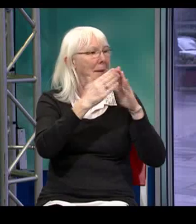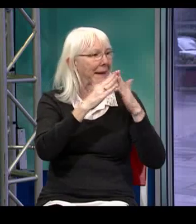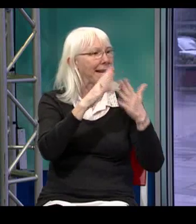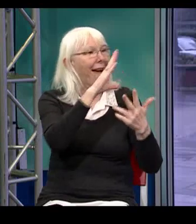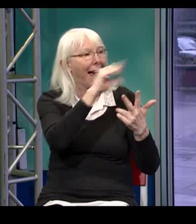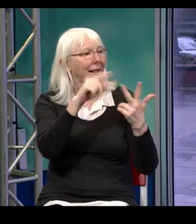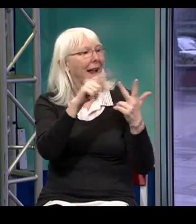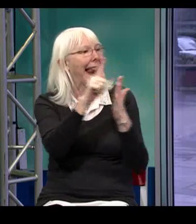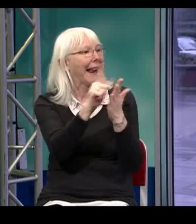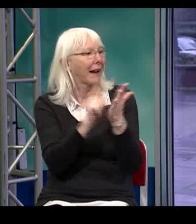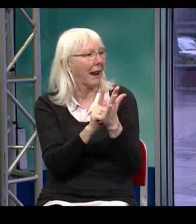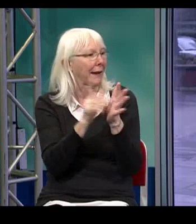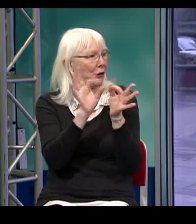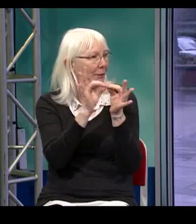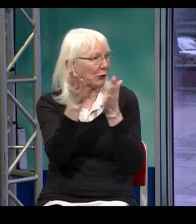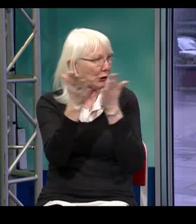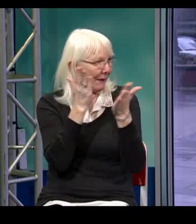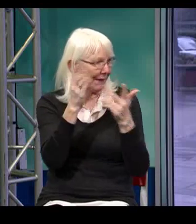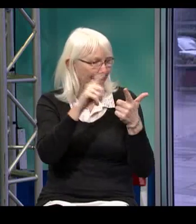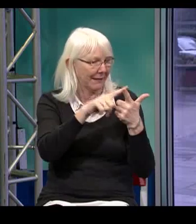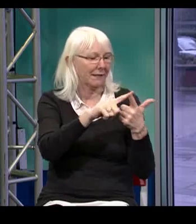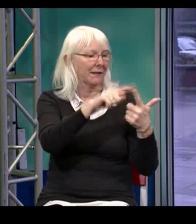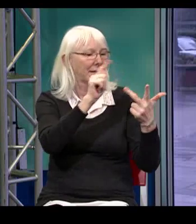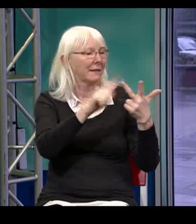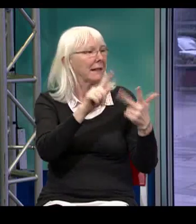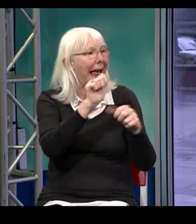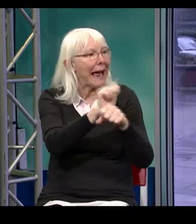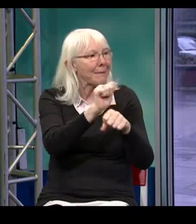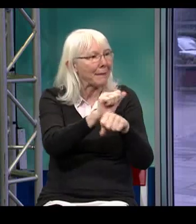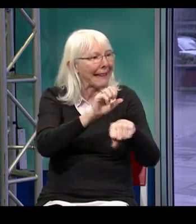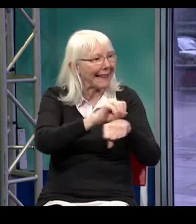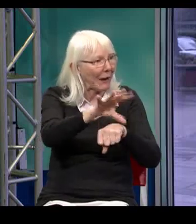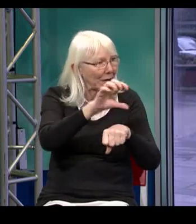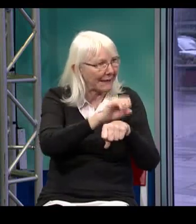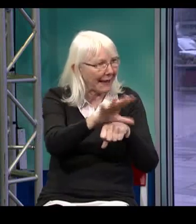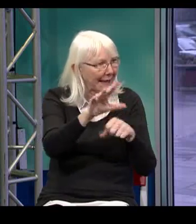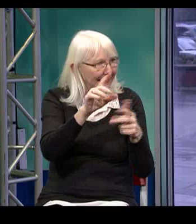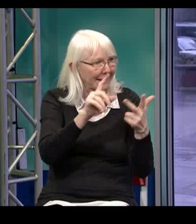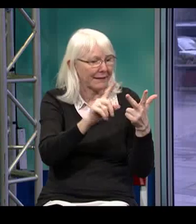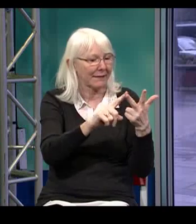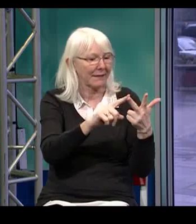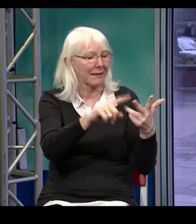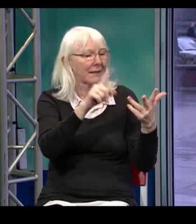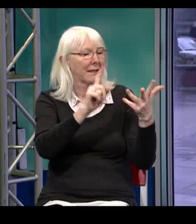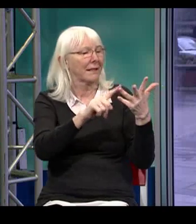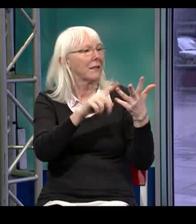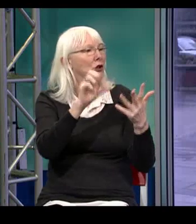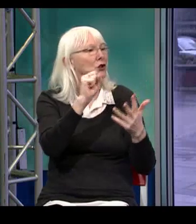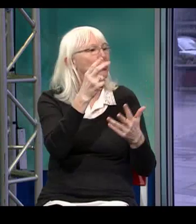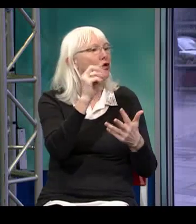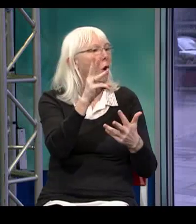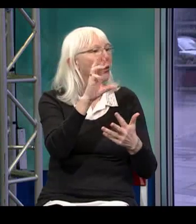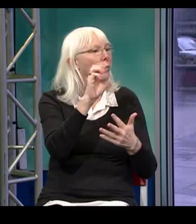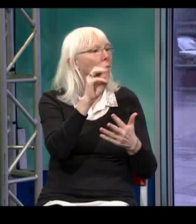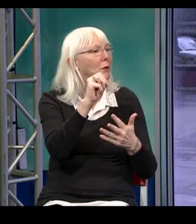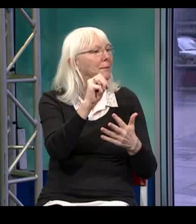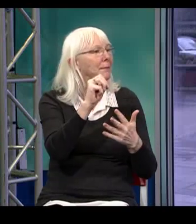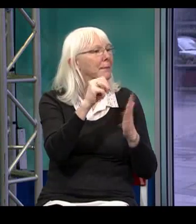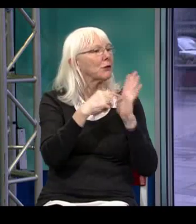as well as community and legal interpreting services. We have employment counselling for deaf and hard of hearing individuals. We